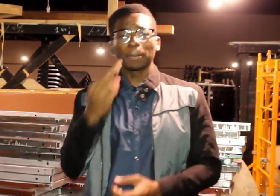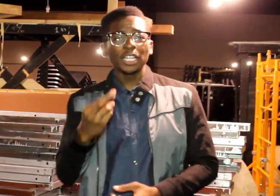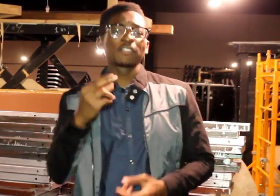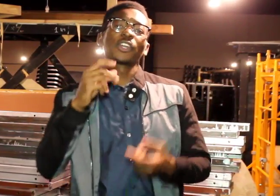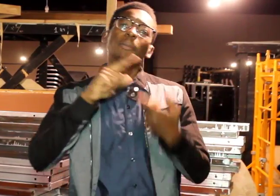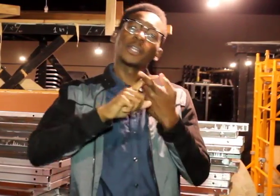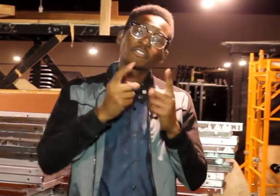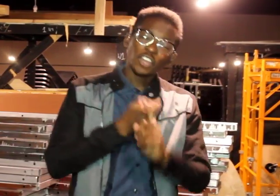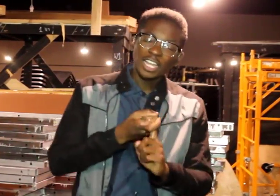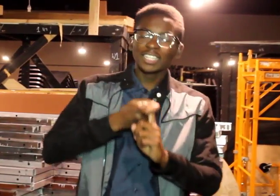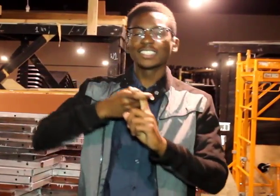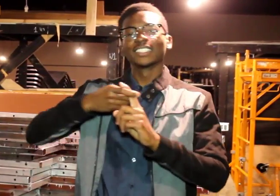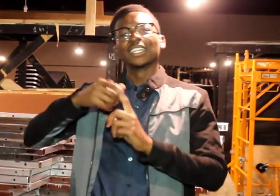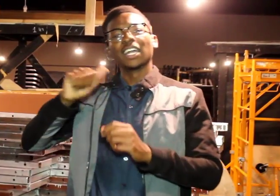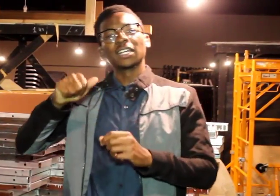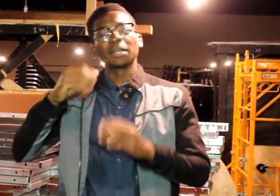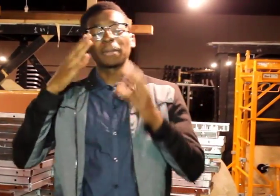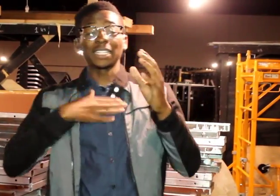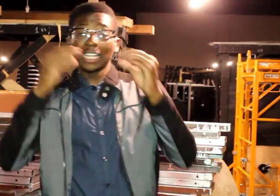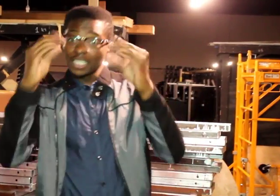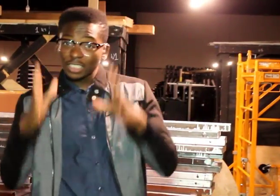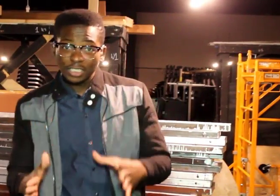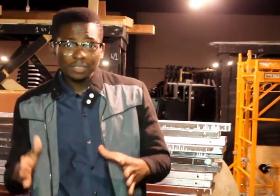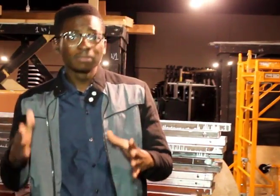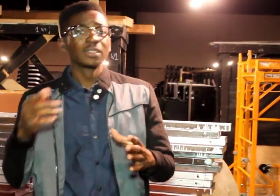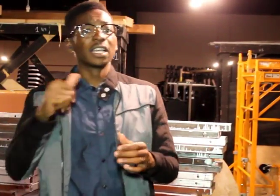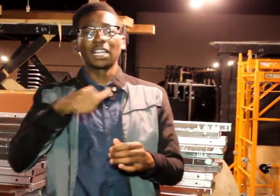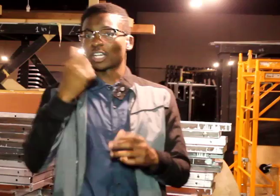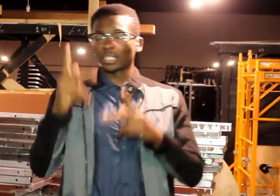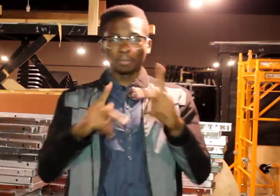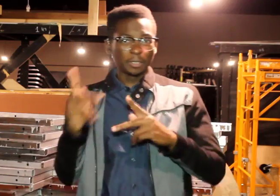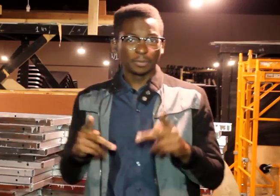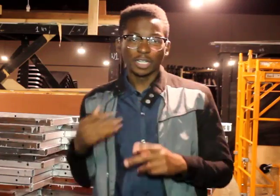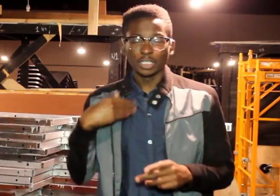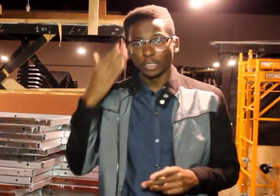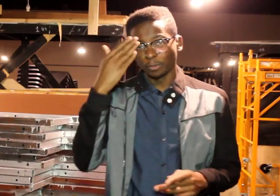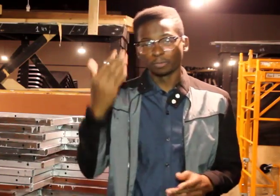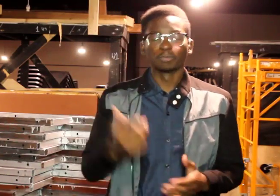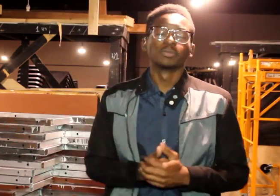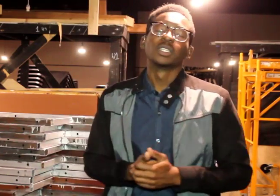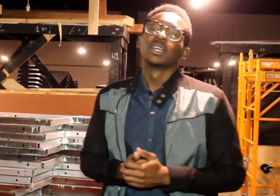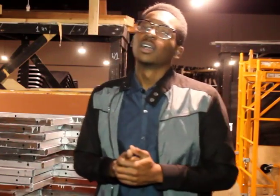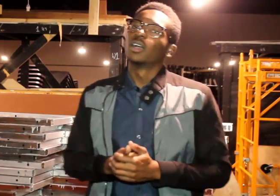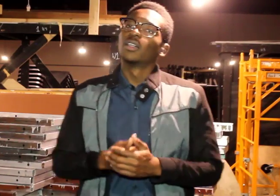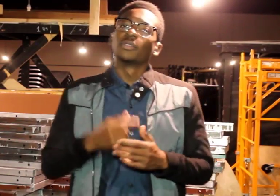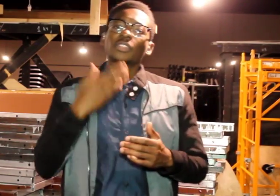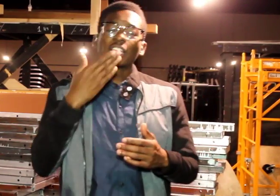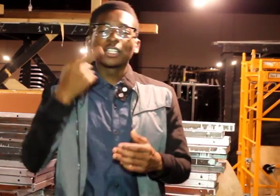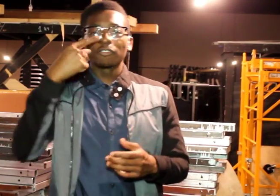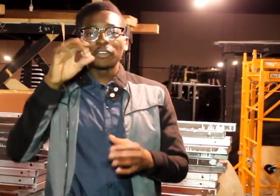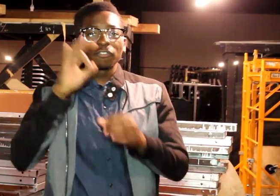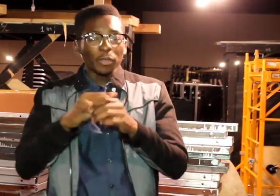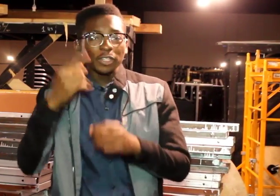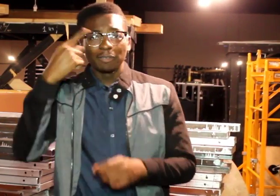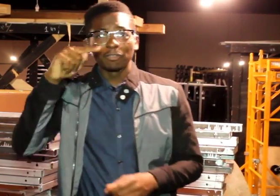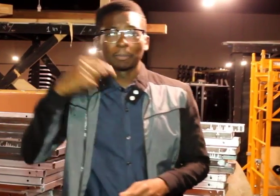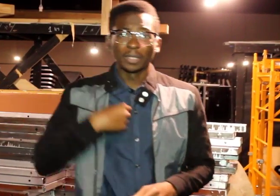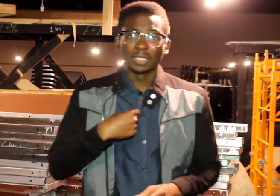best friend, my friend, and my teacher, and other people I knew. Thank you for voting for me.